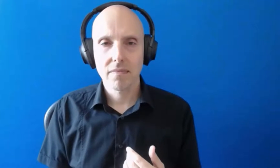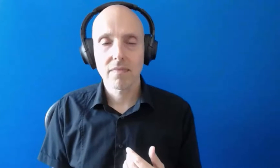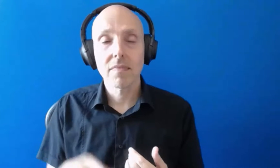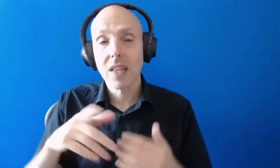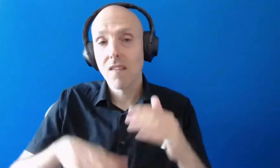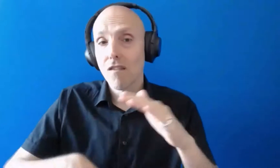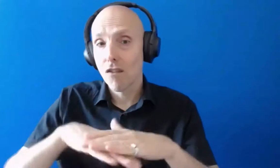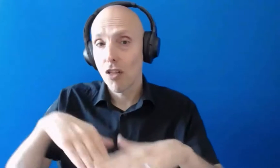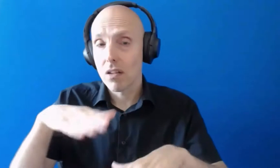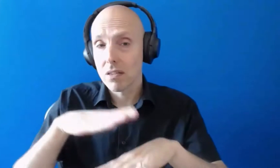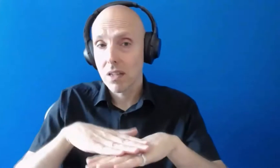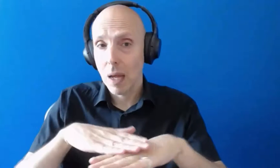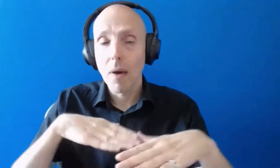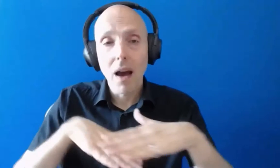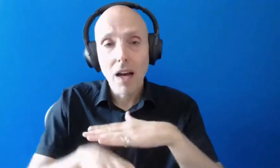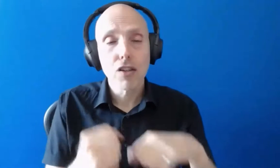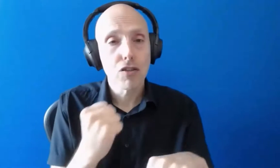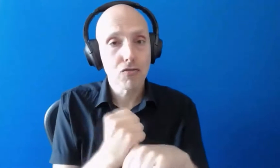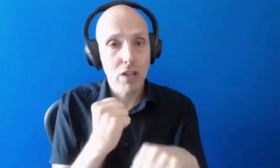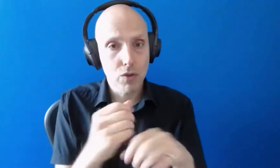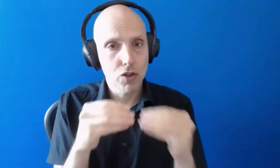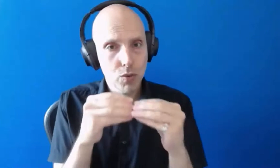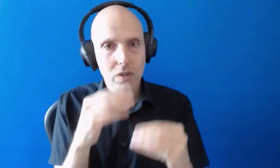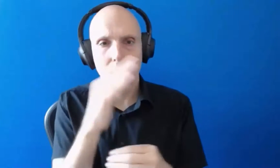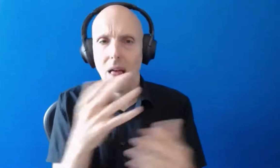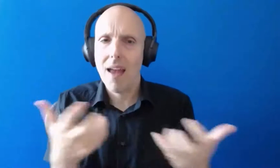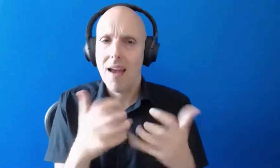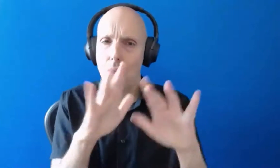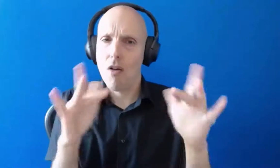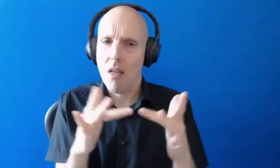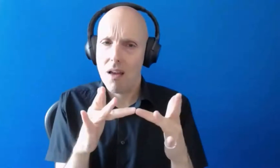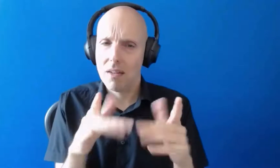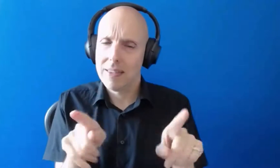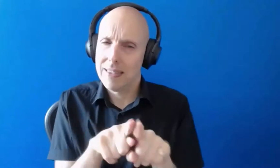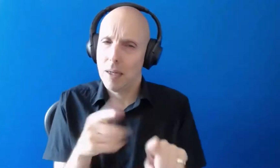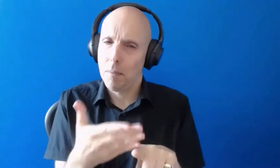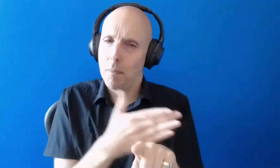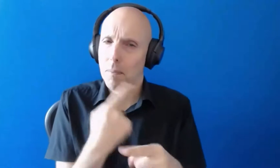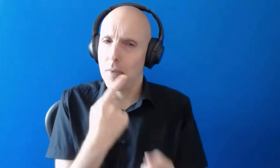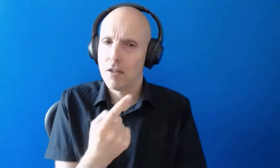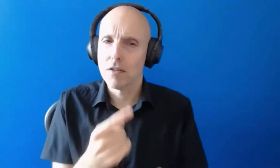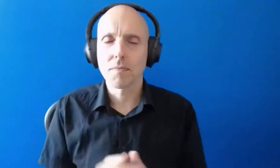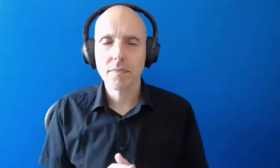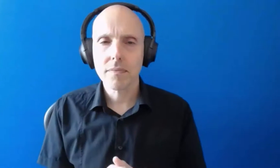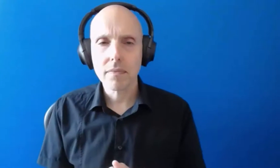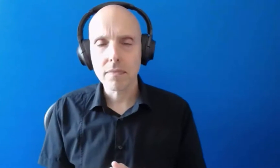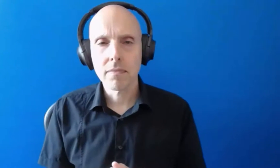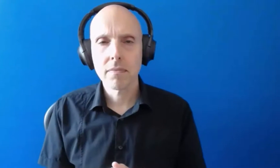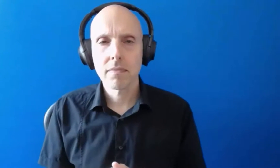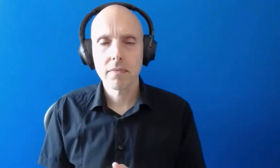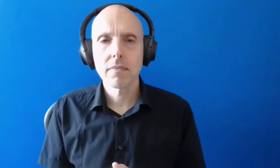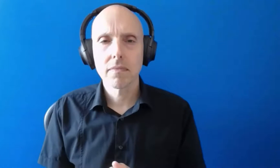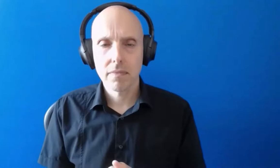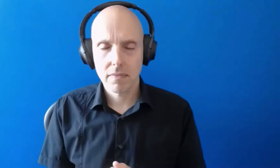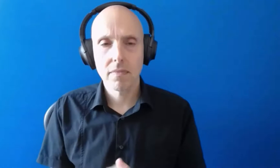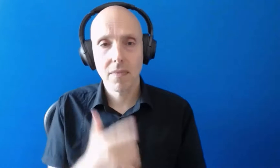students are online and as i'm as i mentioned it in my presentation so you can go to gov.uk and